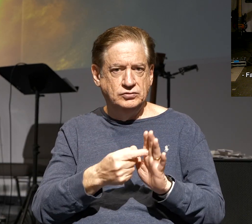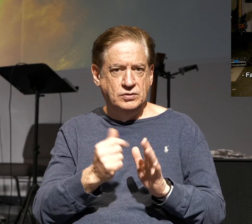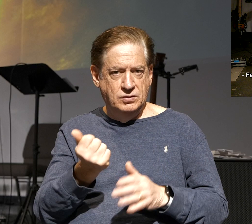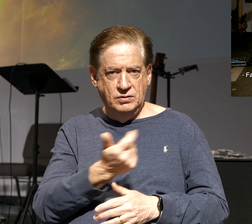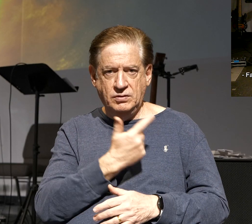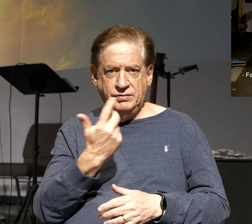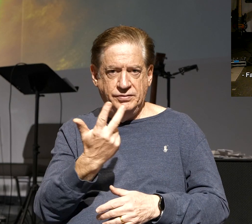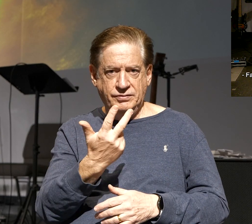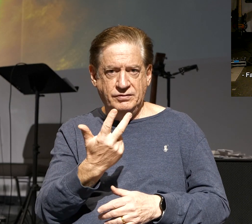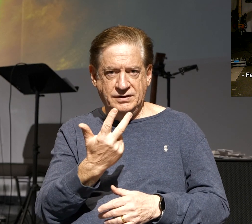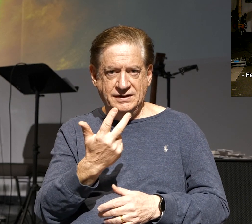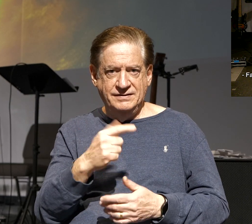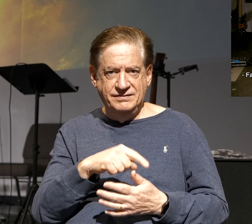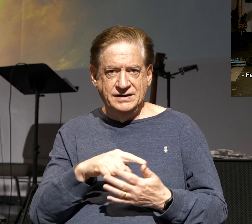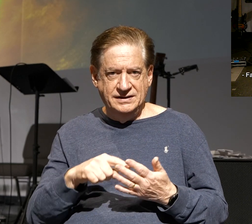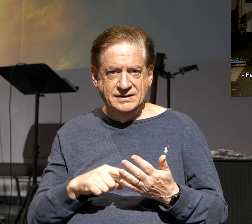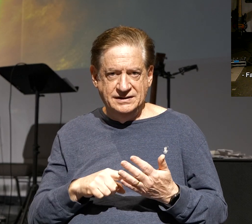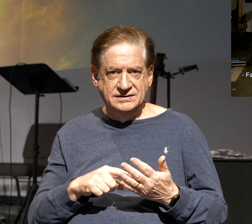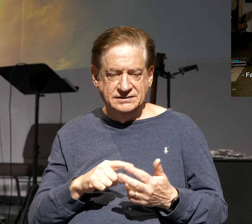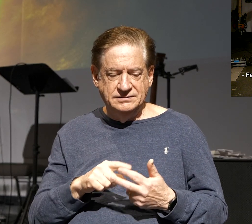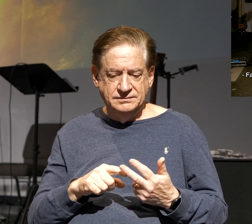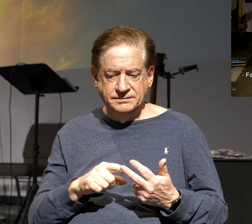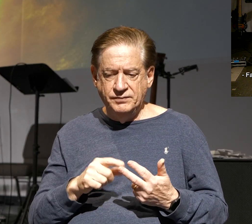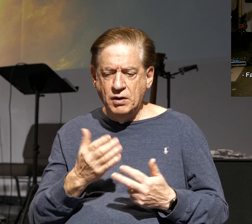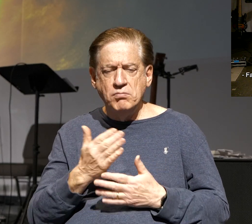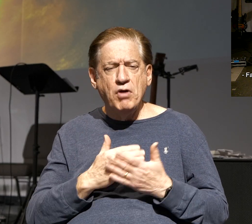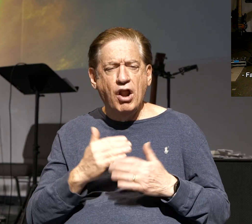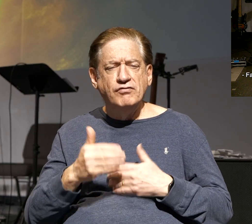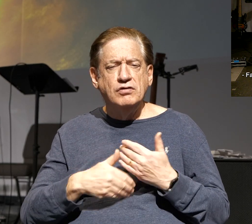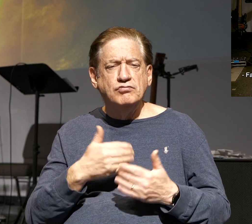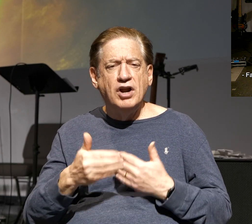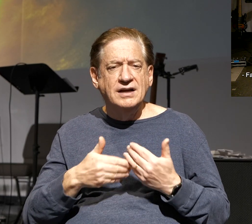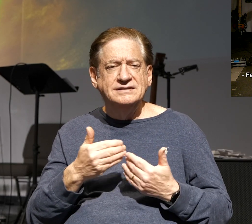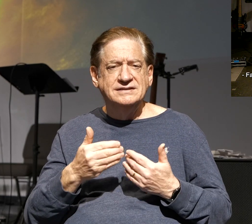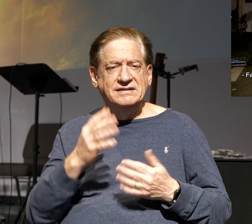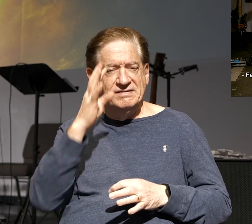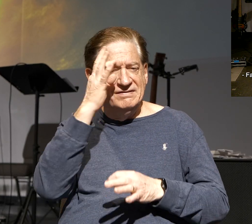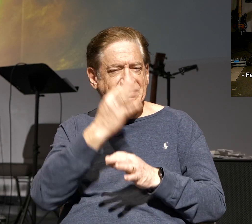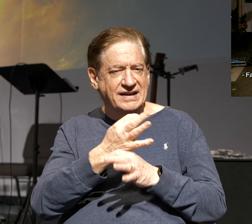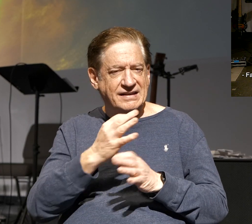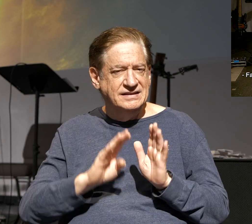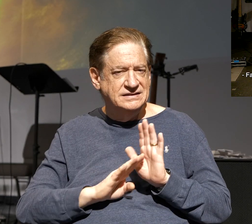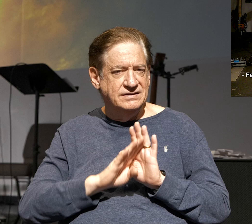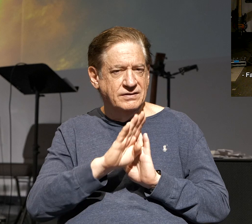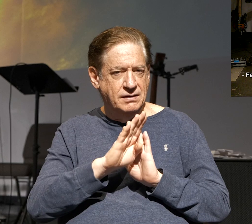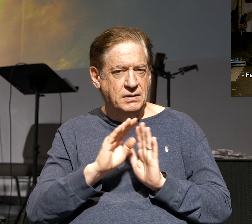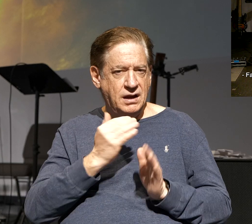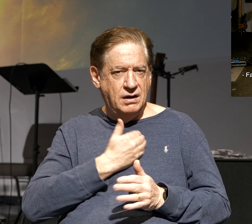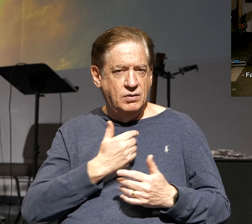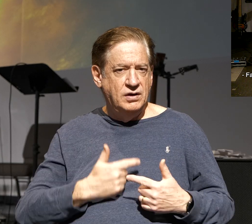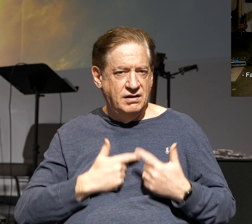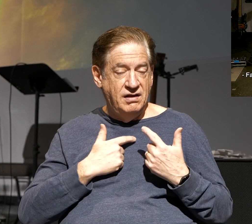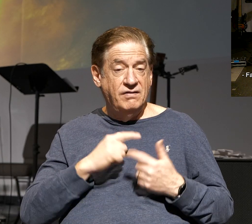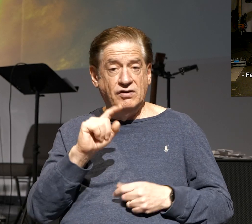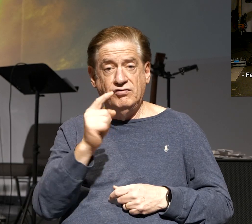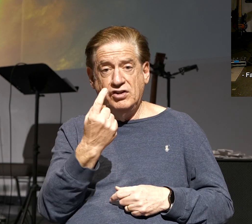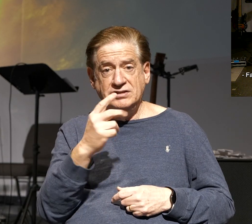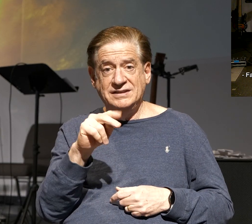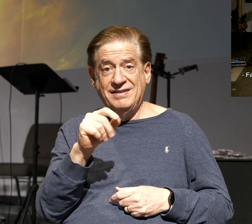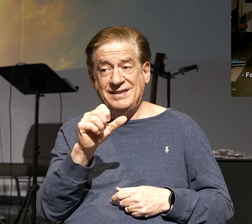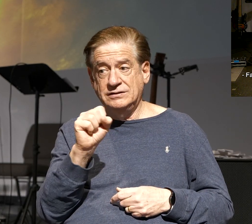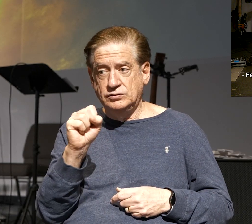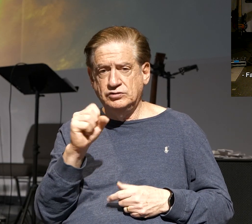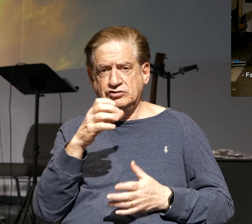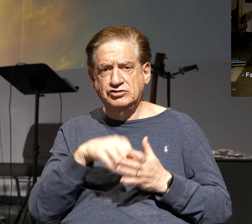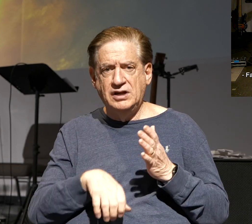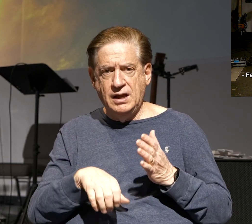part of the process of the faith development in our life. It's found in 1 Thessalonians chapter